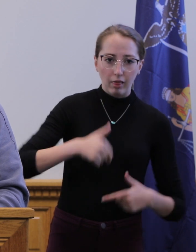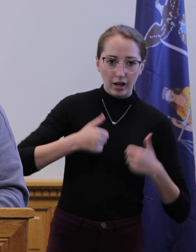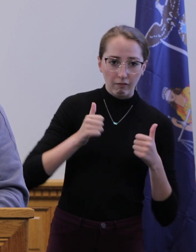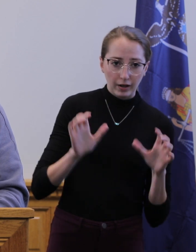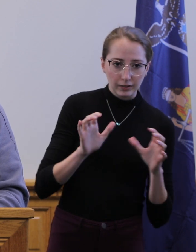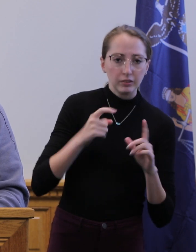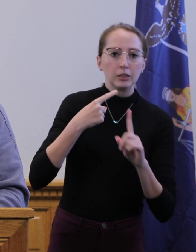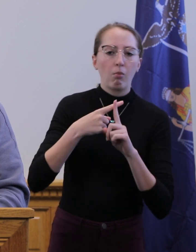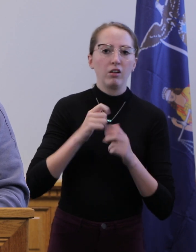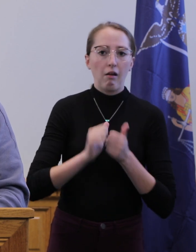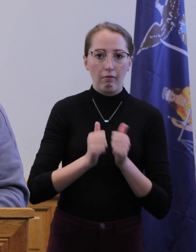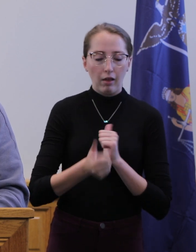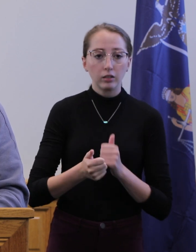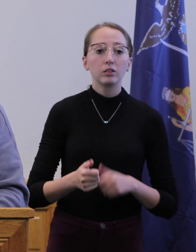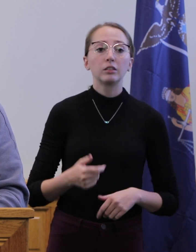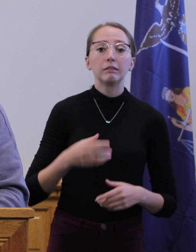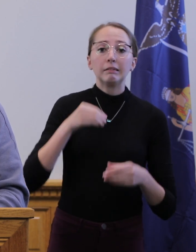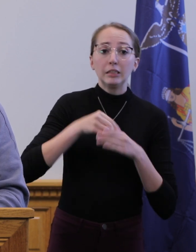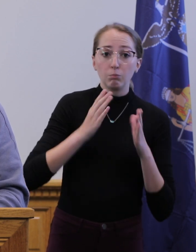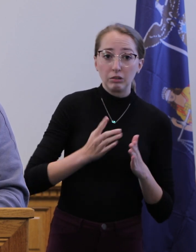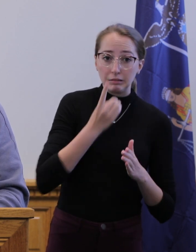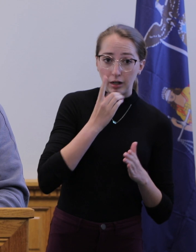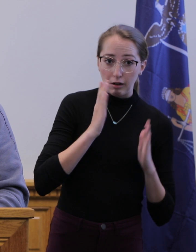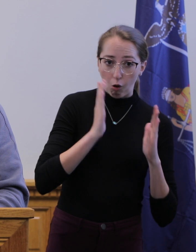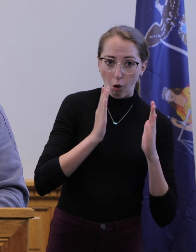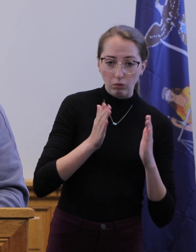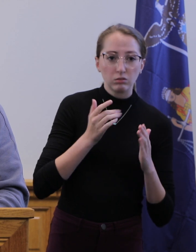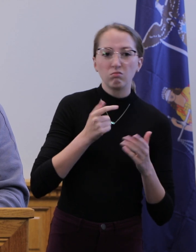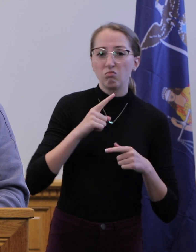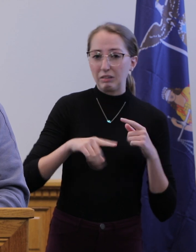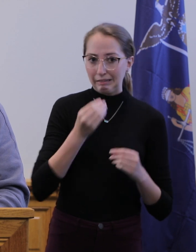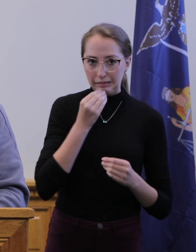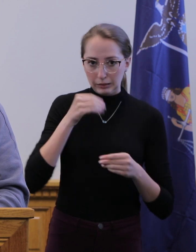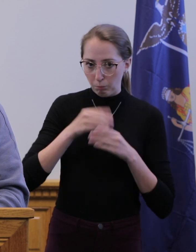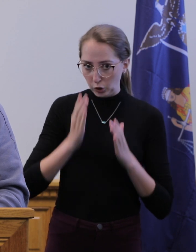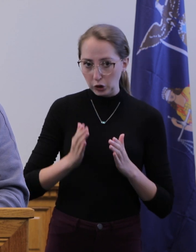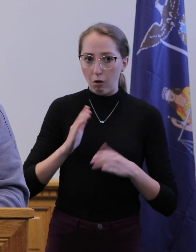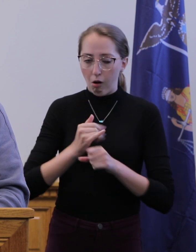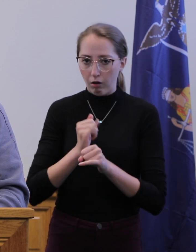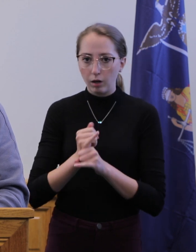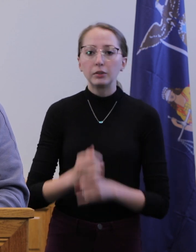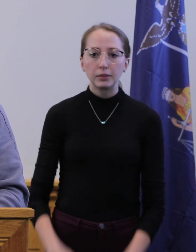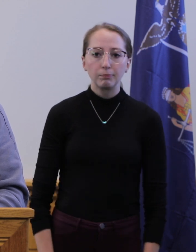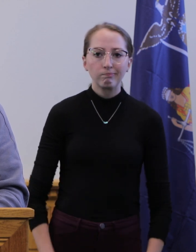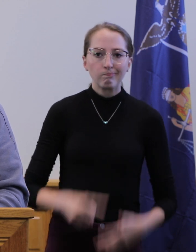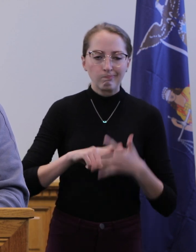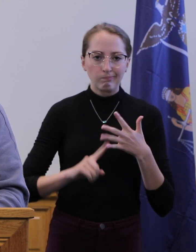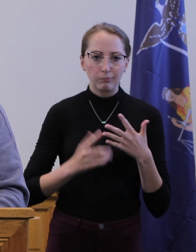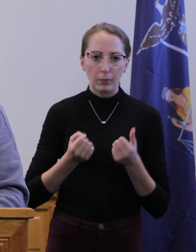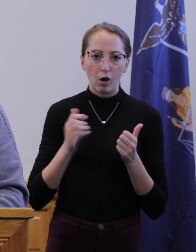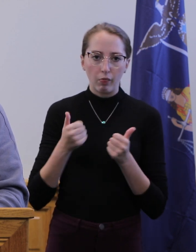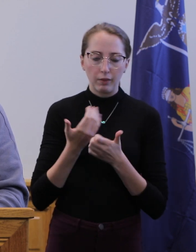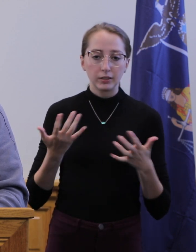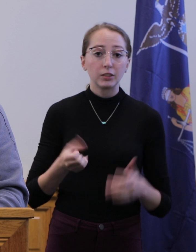dining at dining halls, no visitors allowed in residence halls, and other measures. Individuals who violate the county health